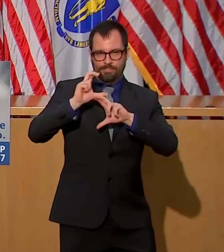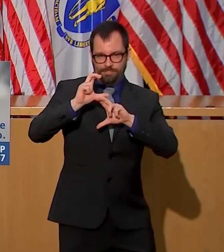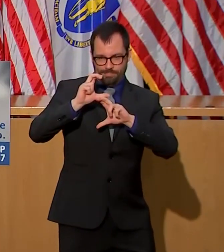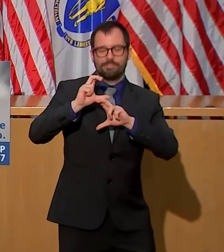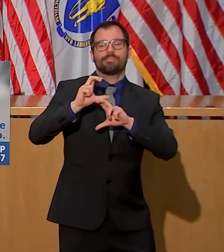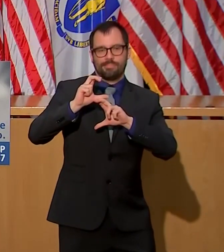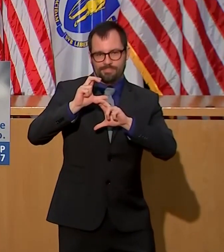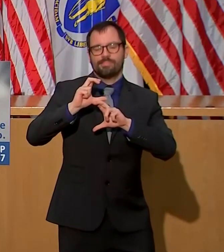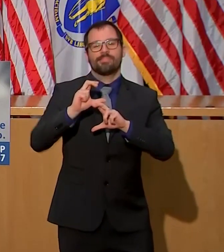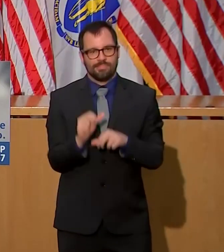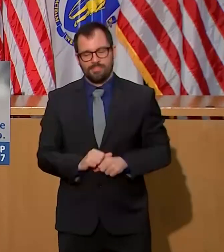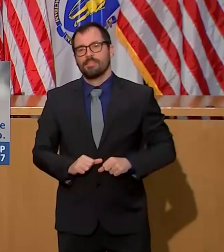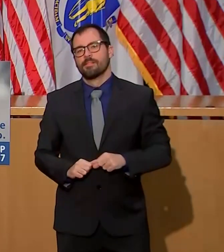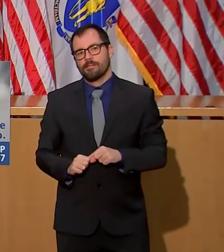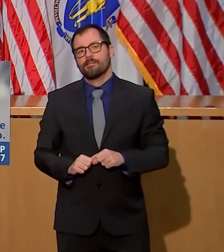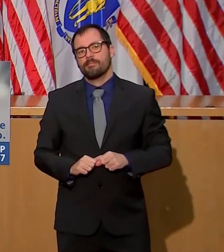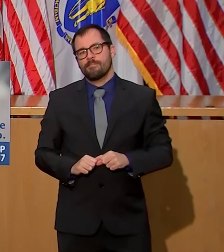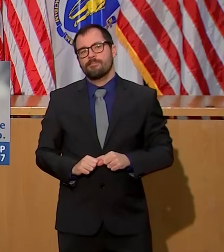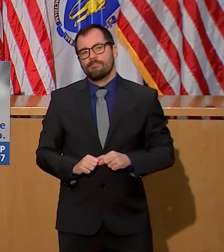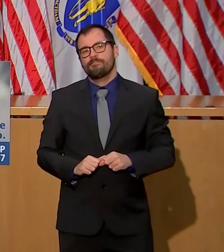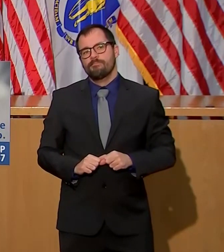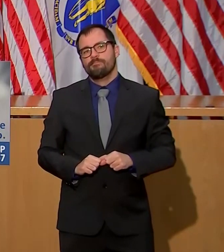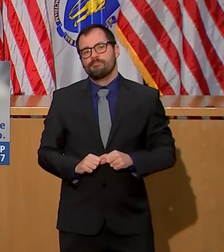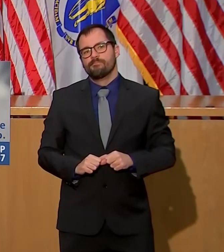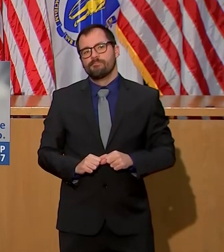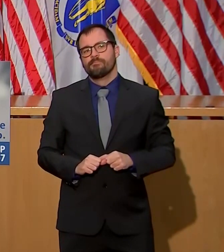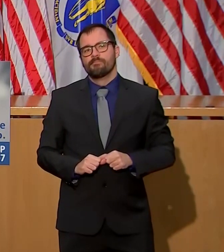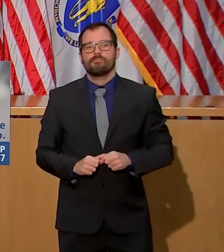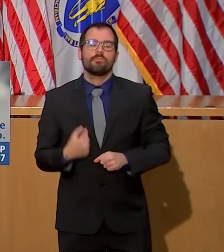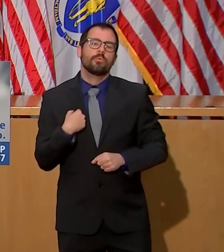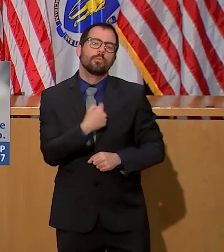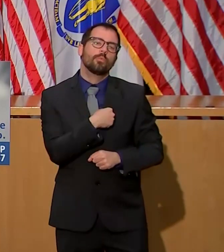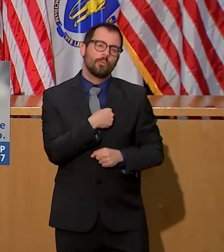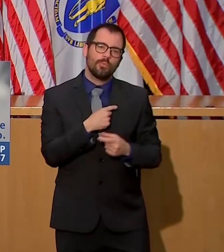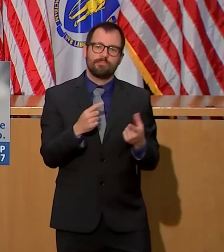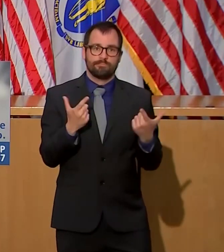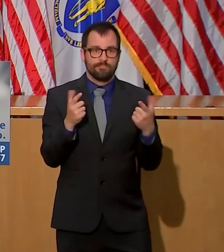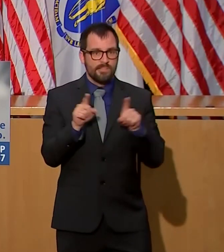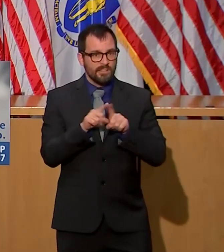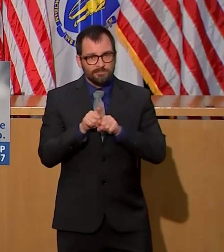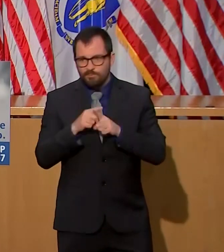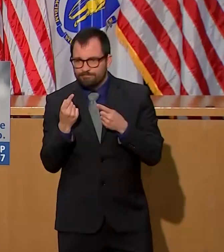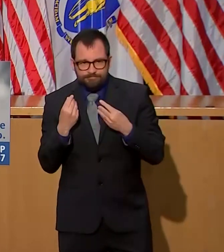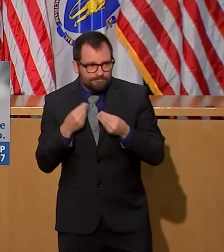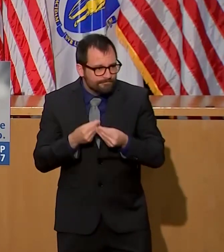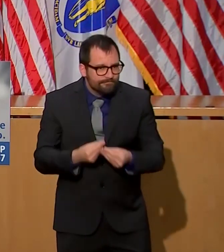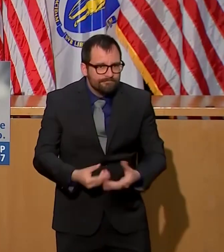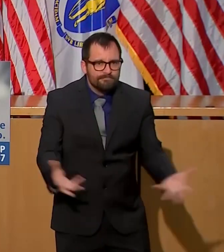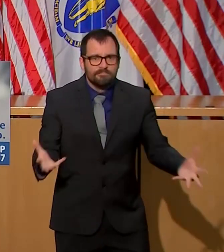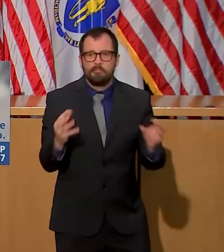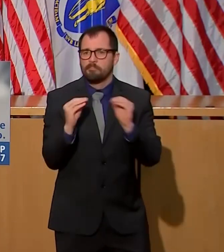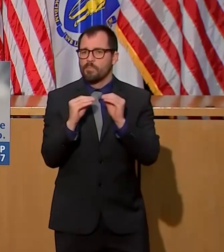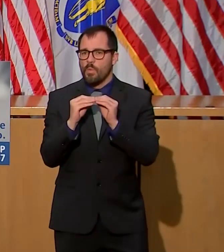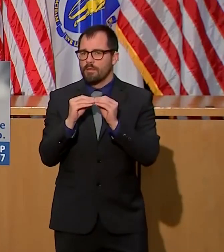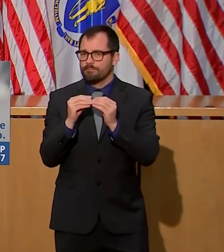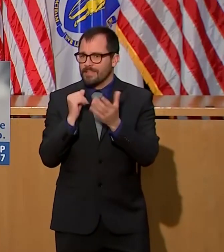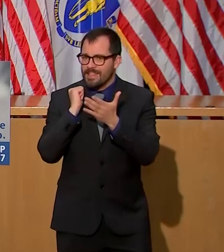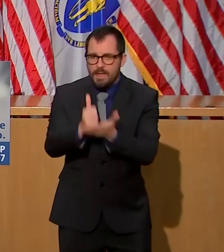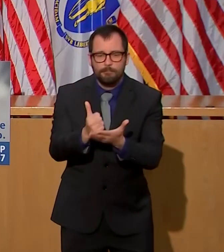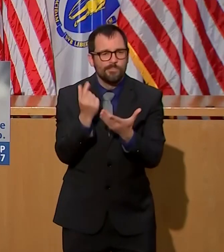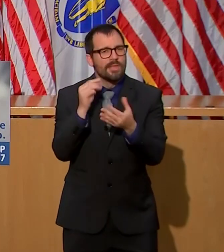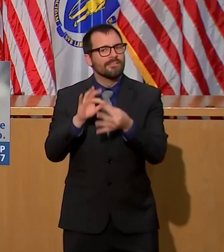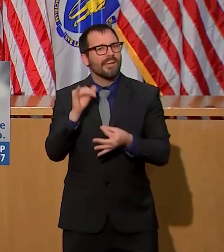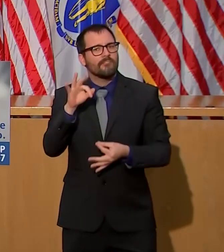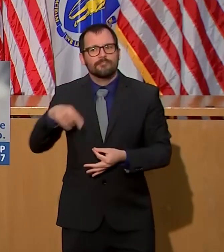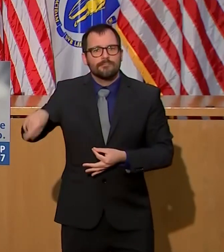We're also making additional assistance available to help address staffing shortages as well. The new funding will be made available